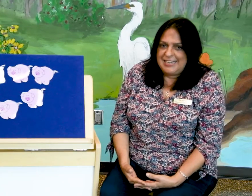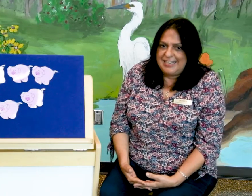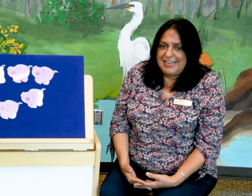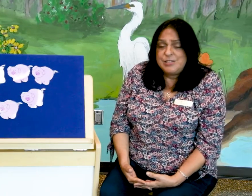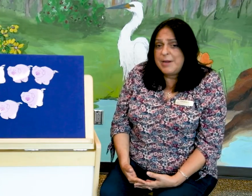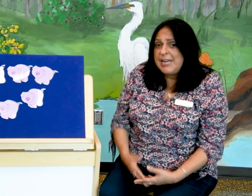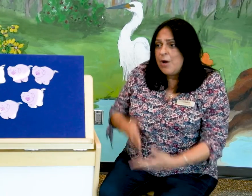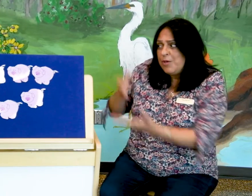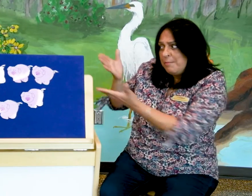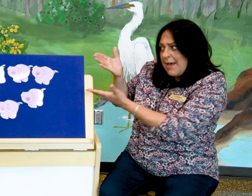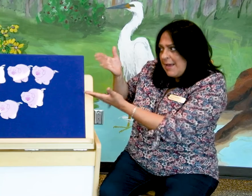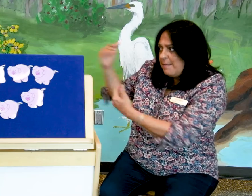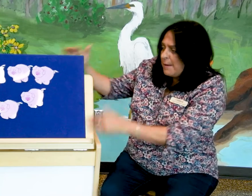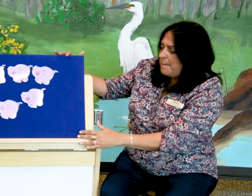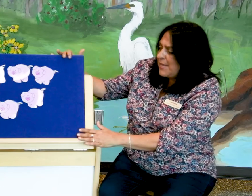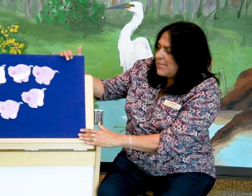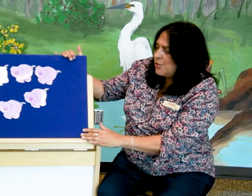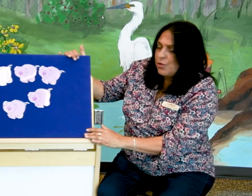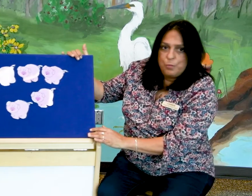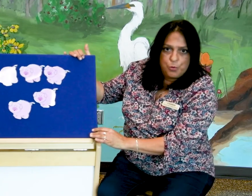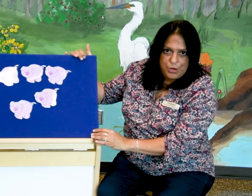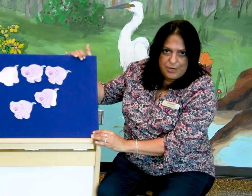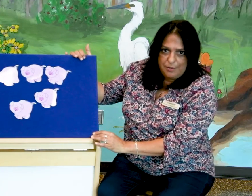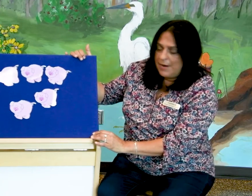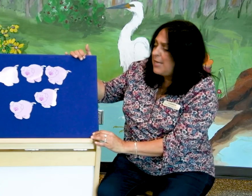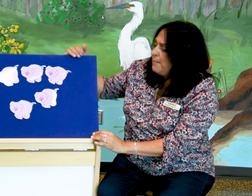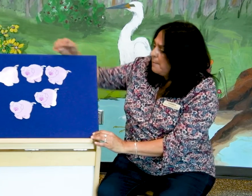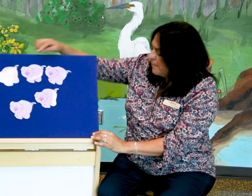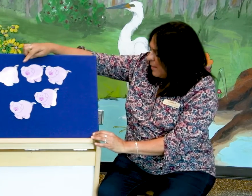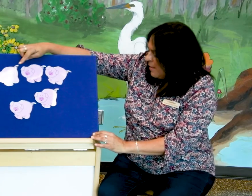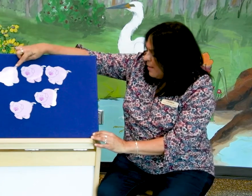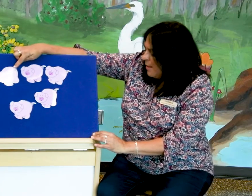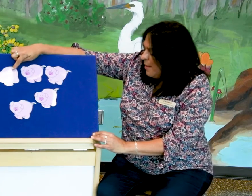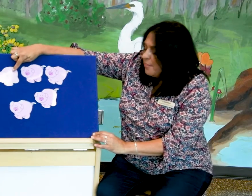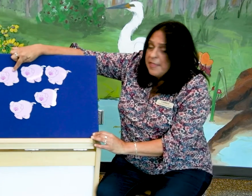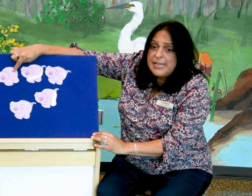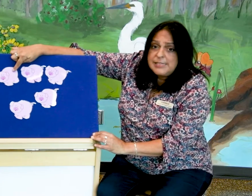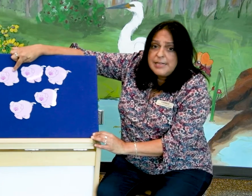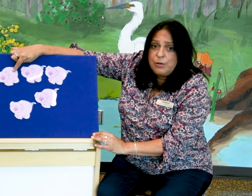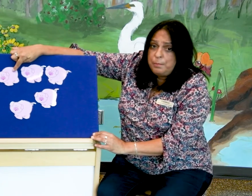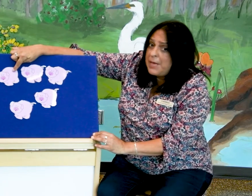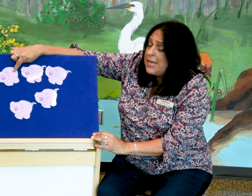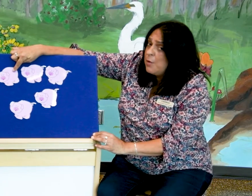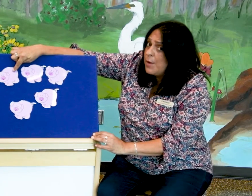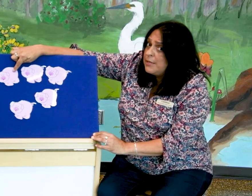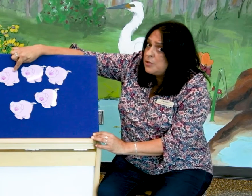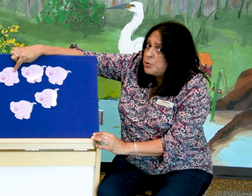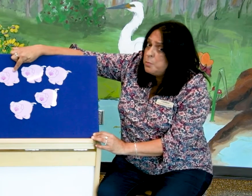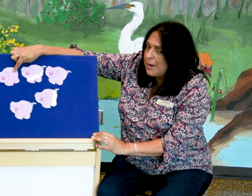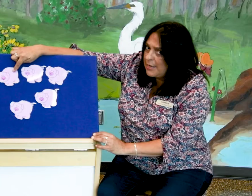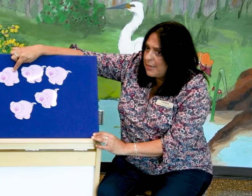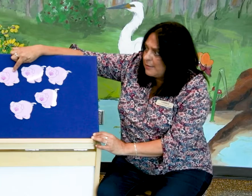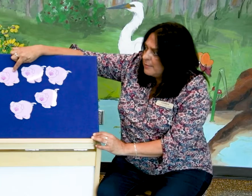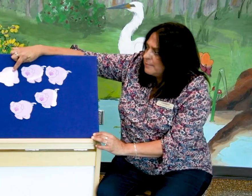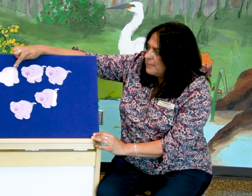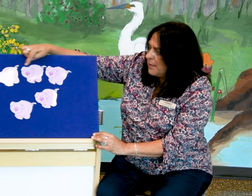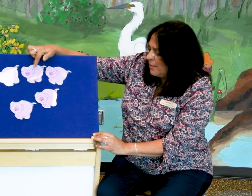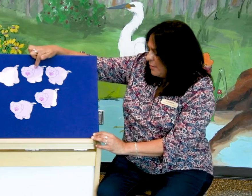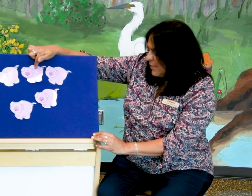Let's try now with my piggies on the board. Ready? This little piggy went to market. This This